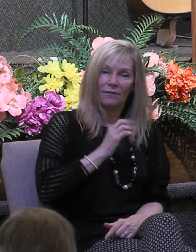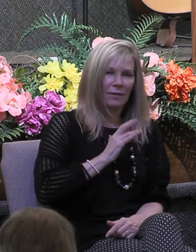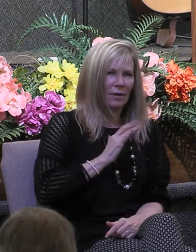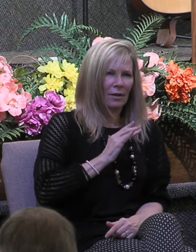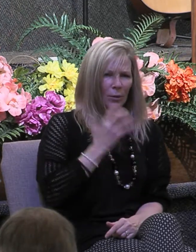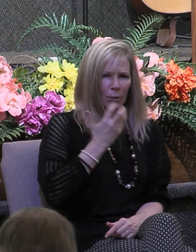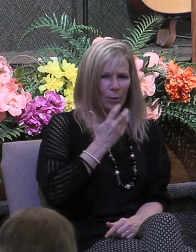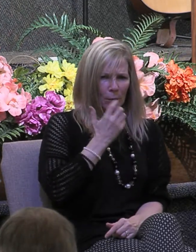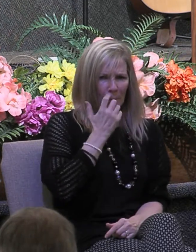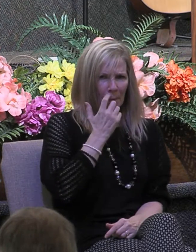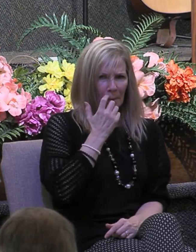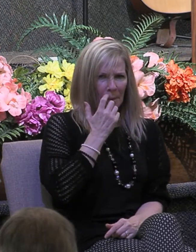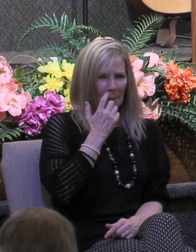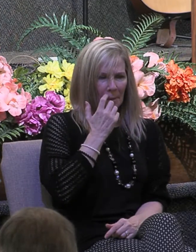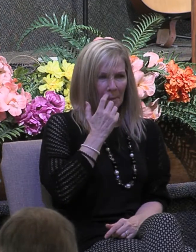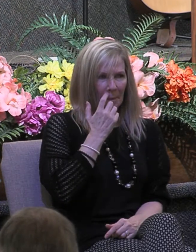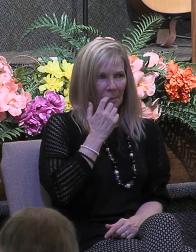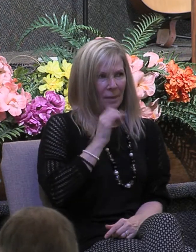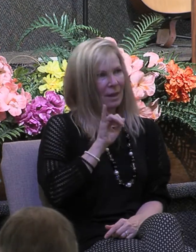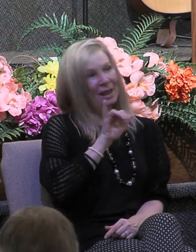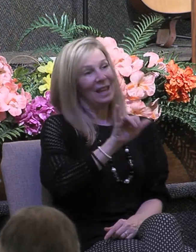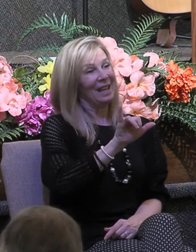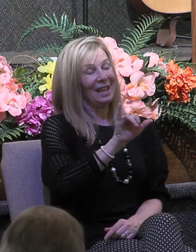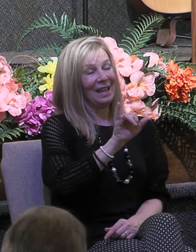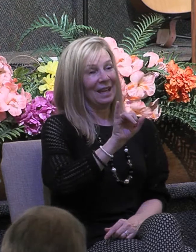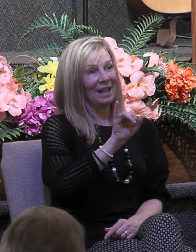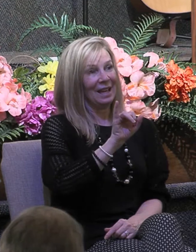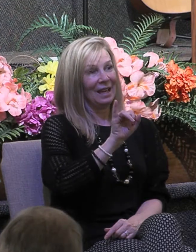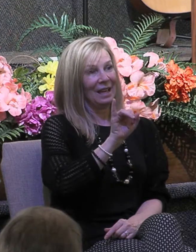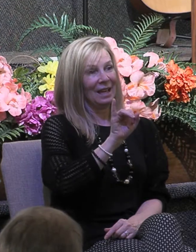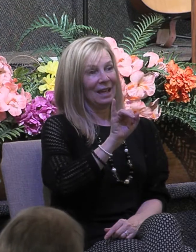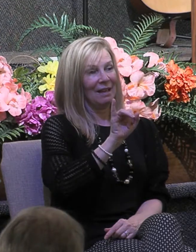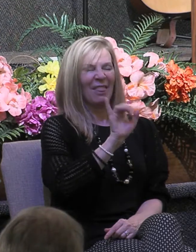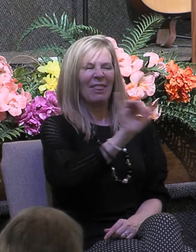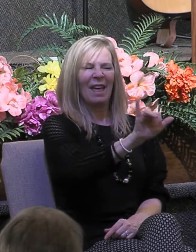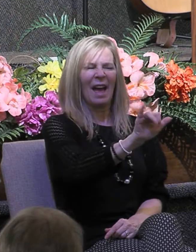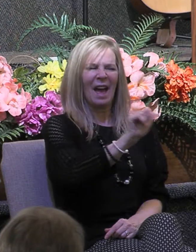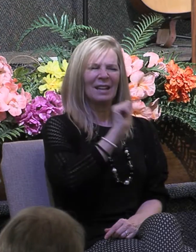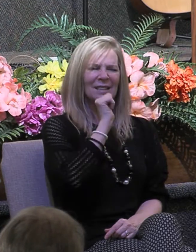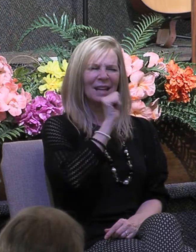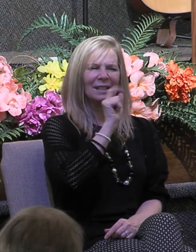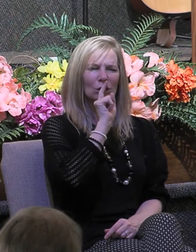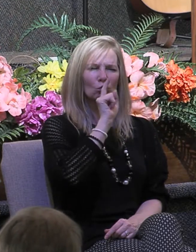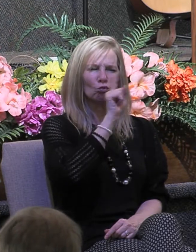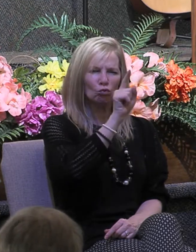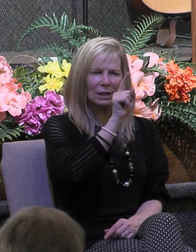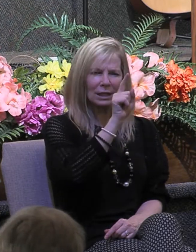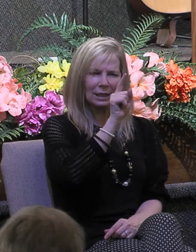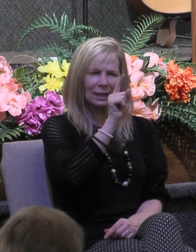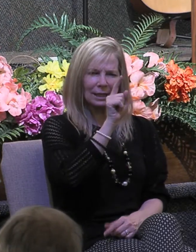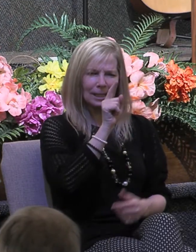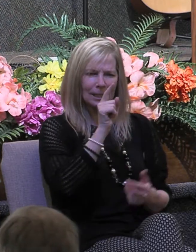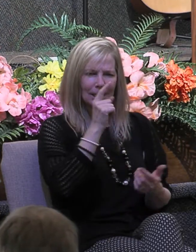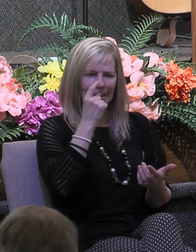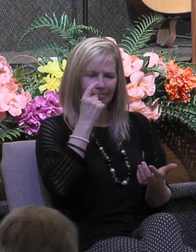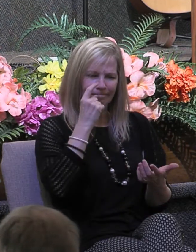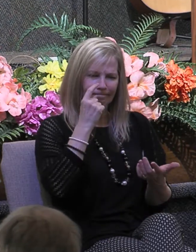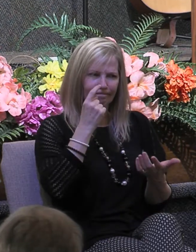this doesn't become a reality in your life until you repent turn from your sin and personally